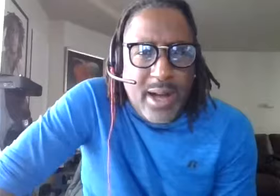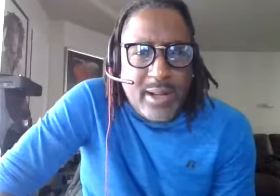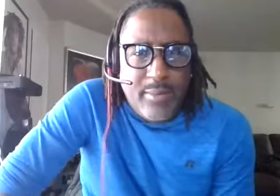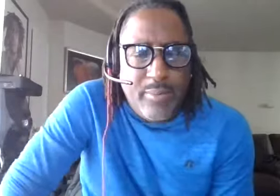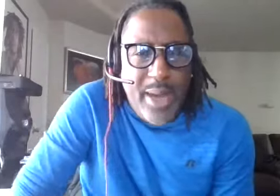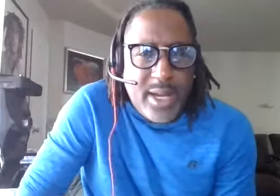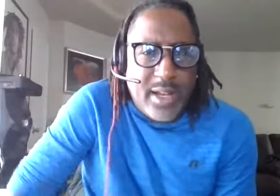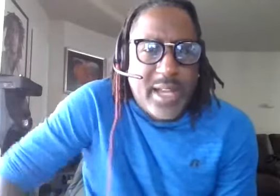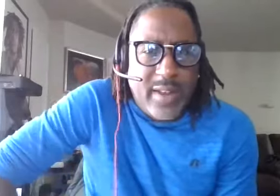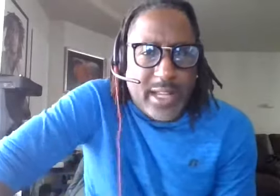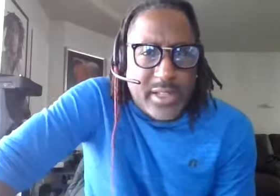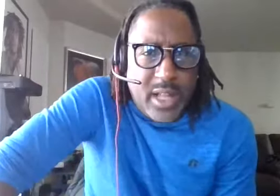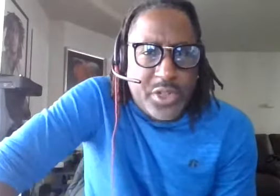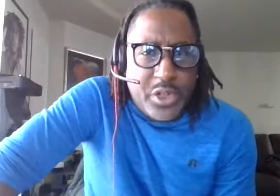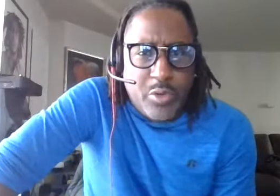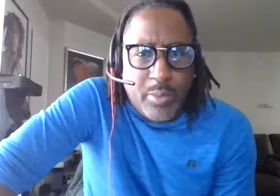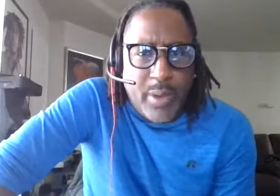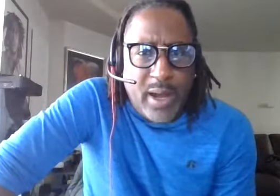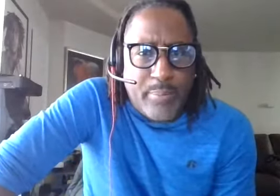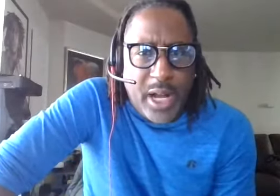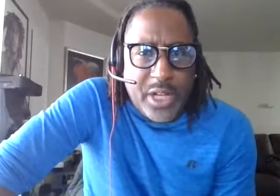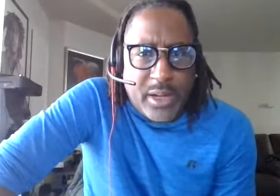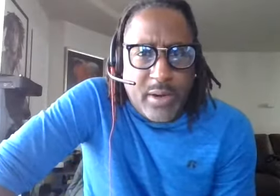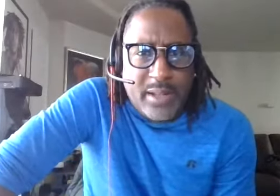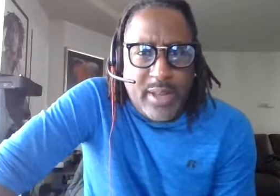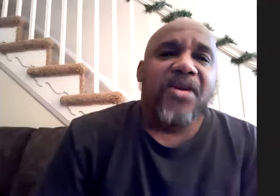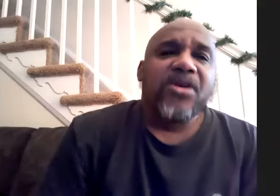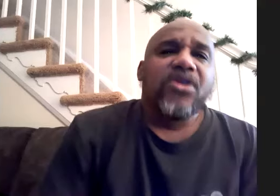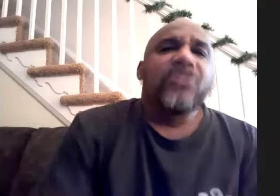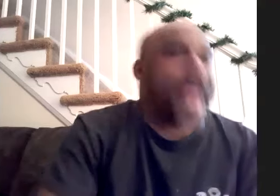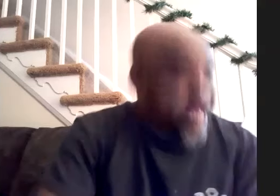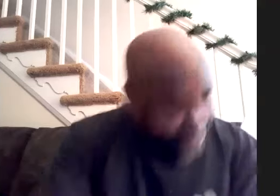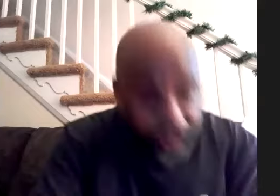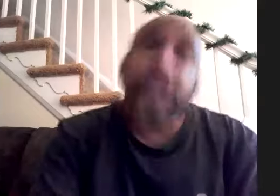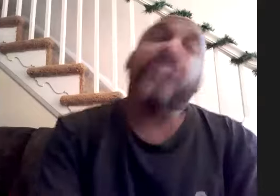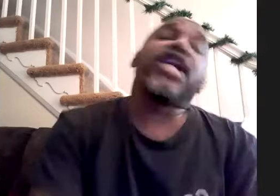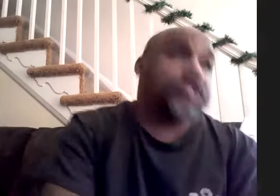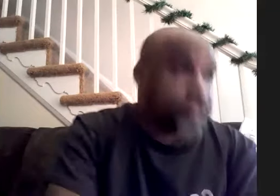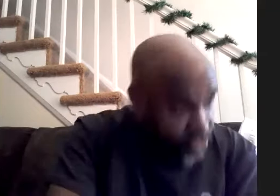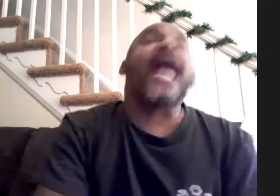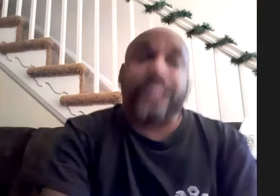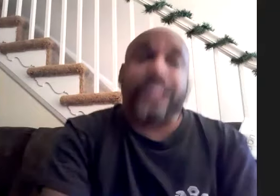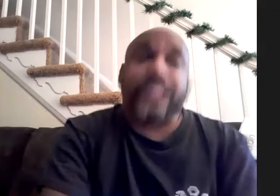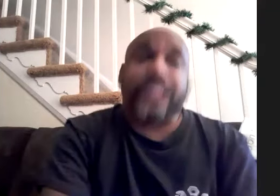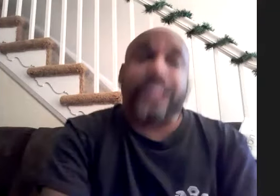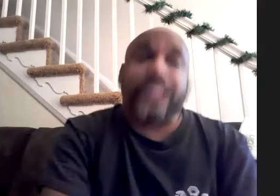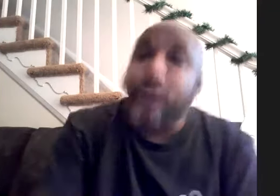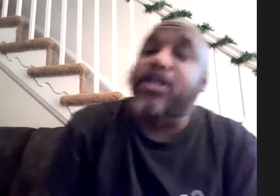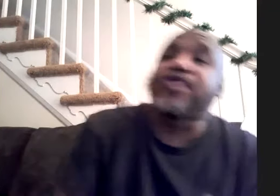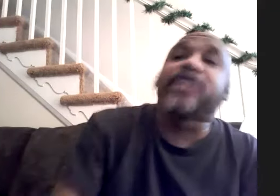man dog is kind of like a sludge doom uh project correct like metal yes yes yes and that was one of the